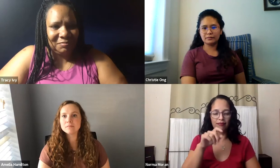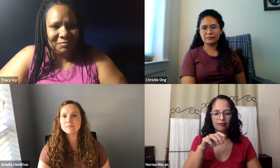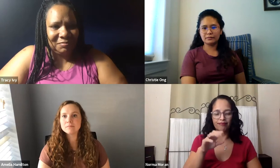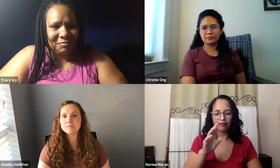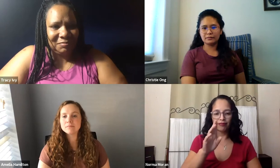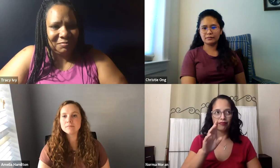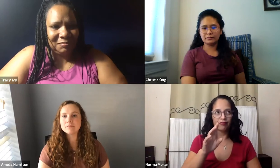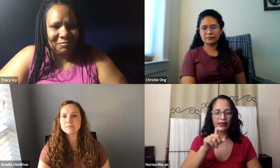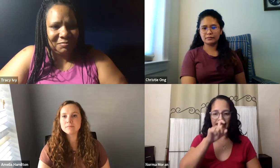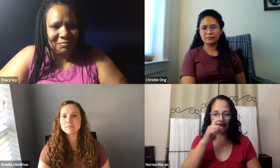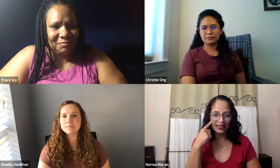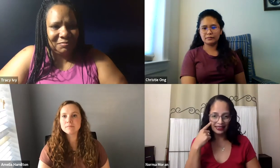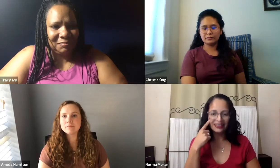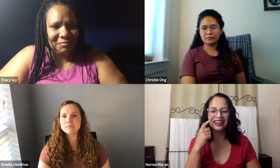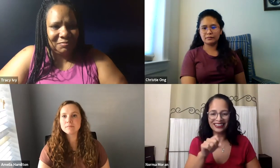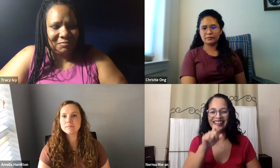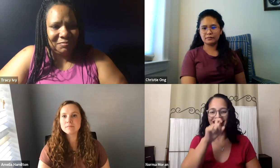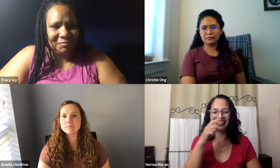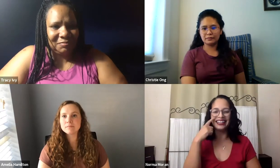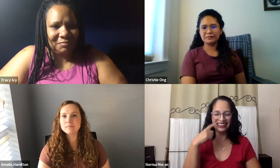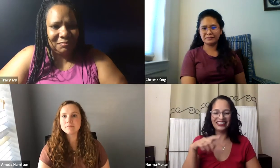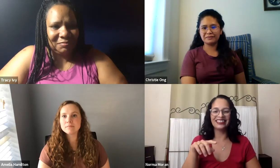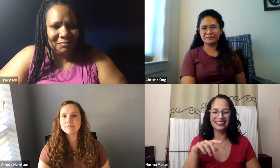working with the student, what was it called?